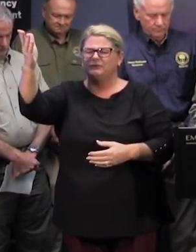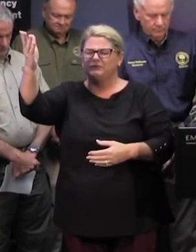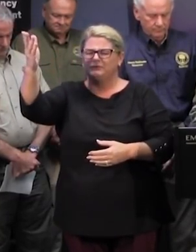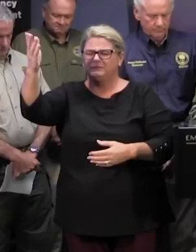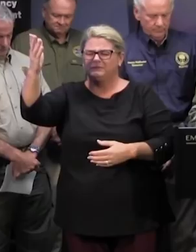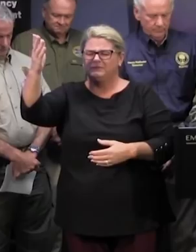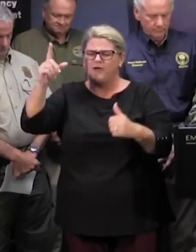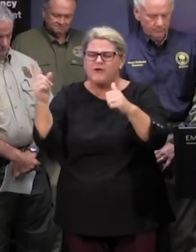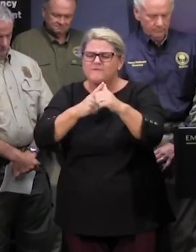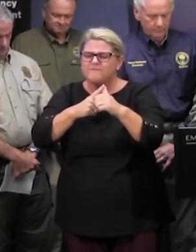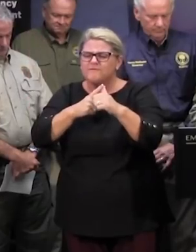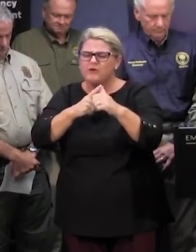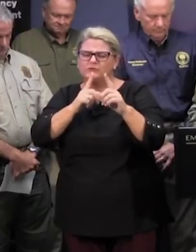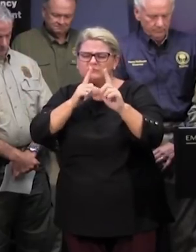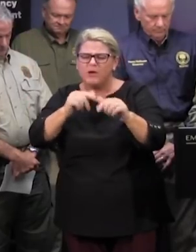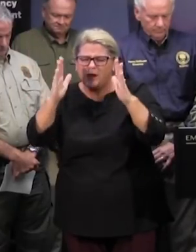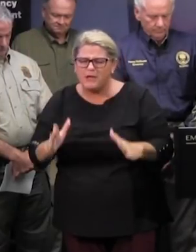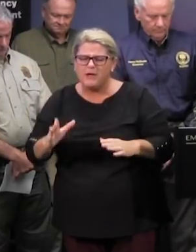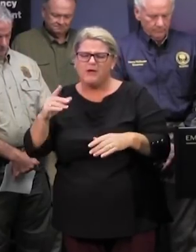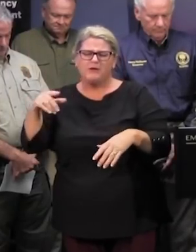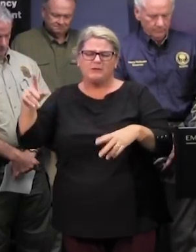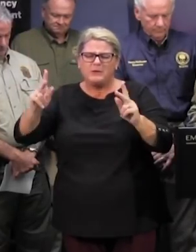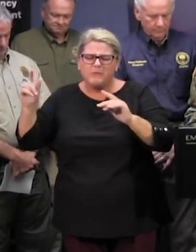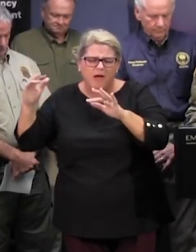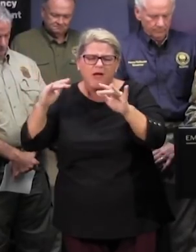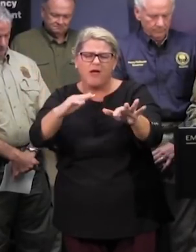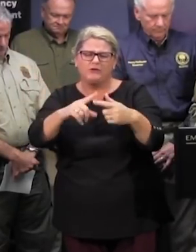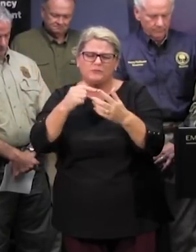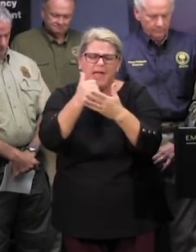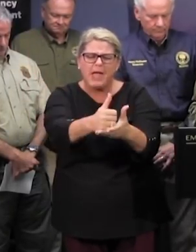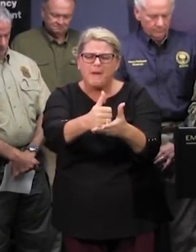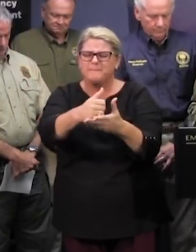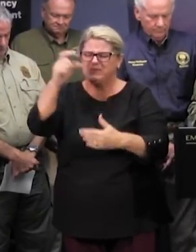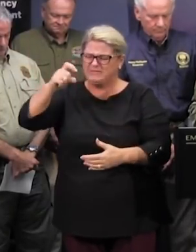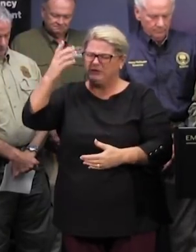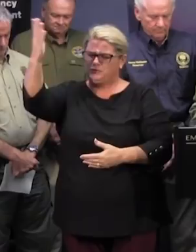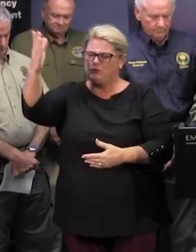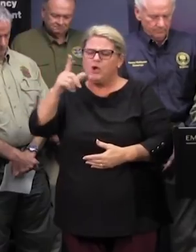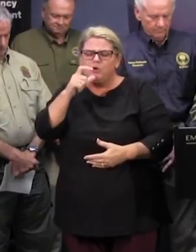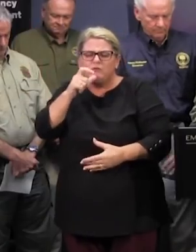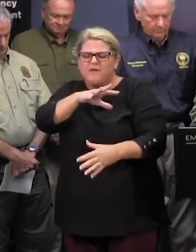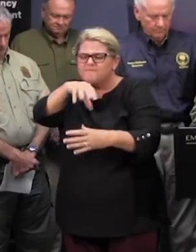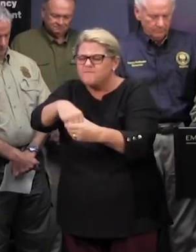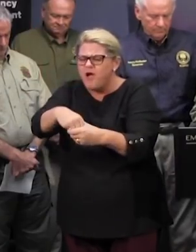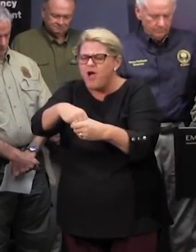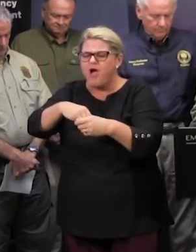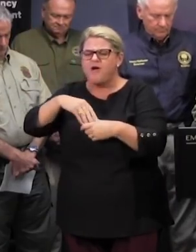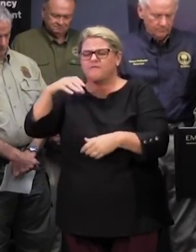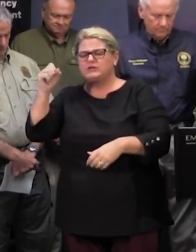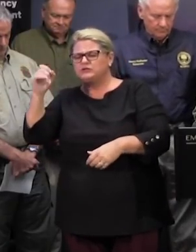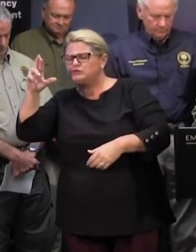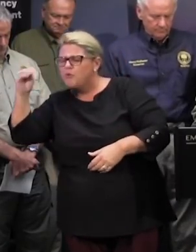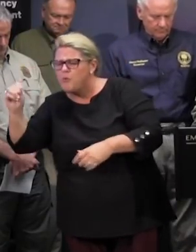first responders need you those of us that are caught in the grip of a storm whether it's a natural storm